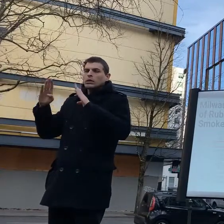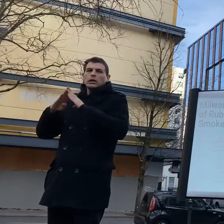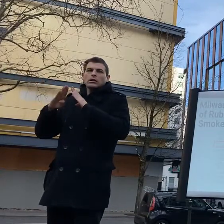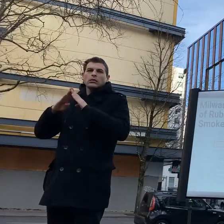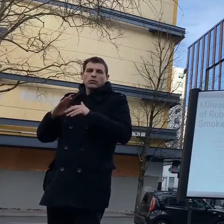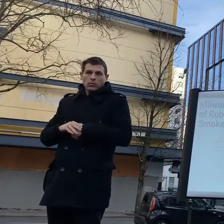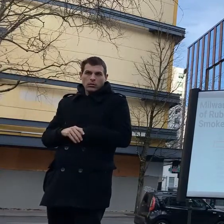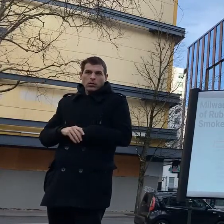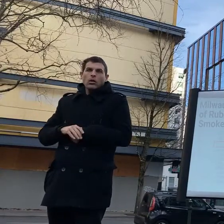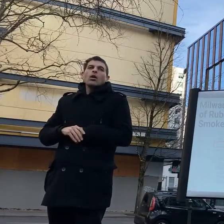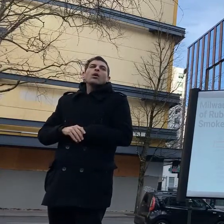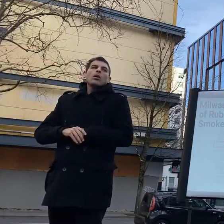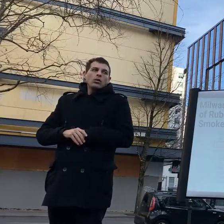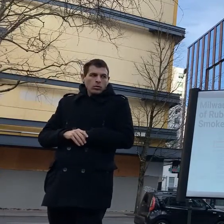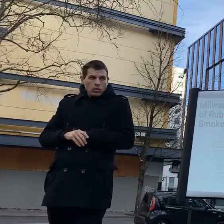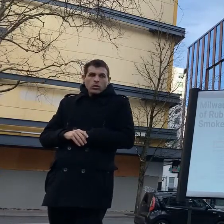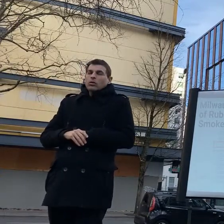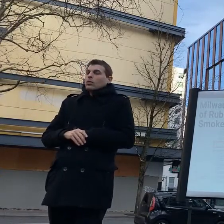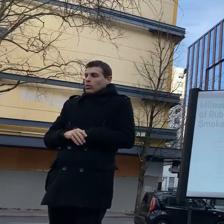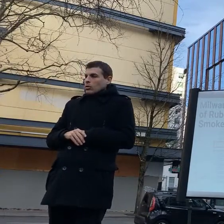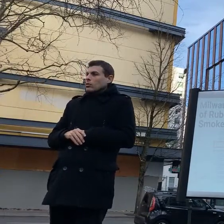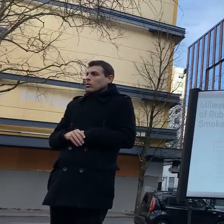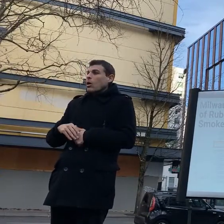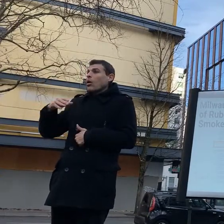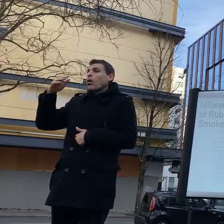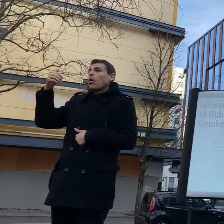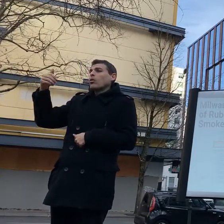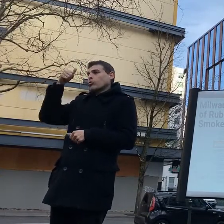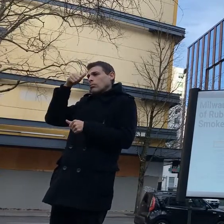building like you can kill people with that right